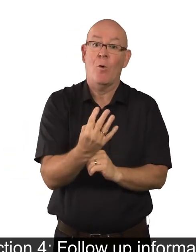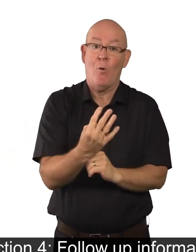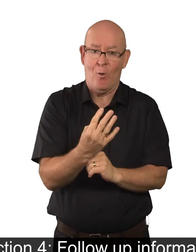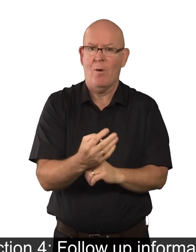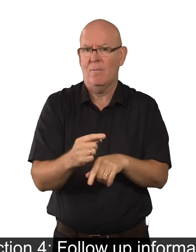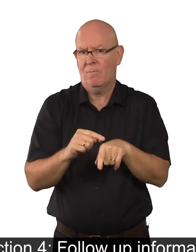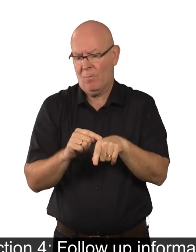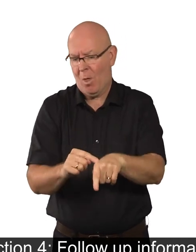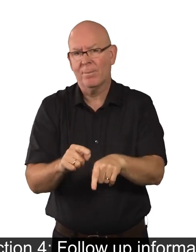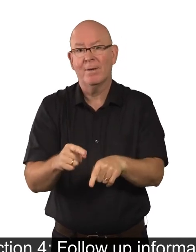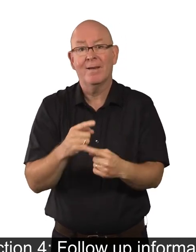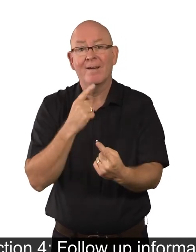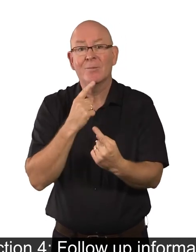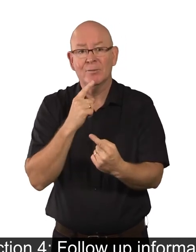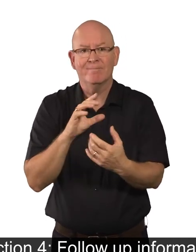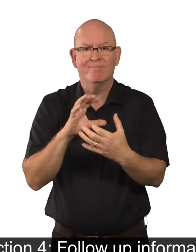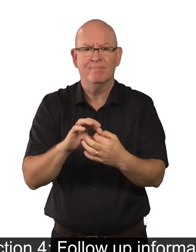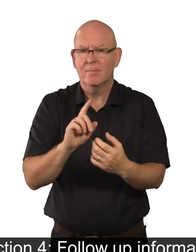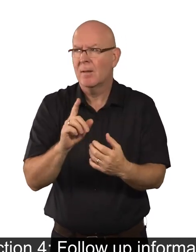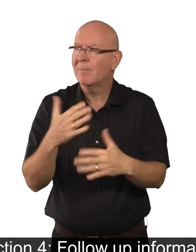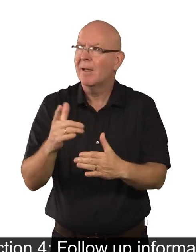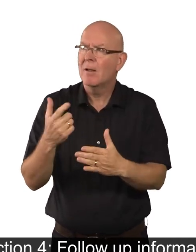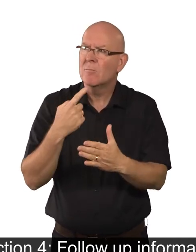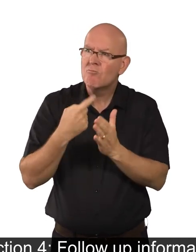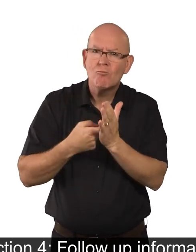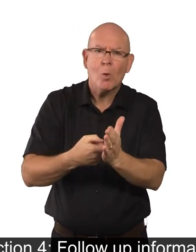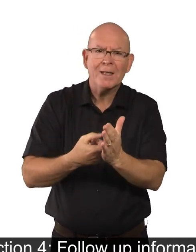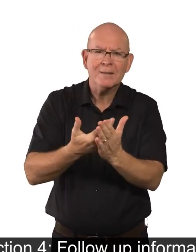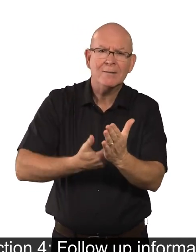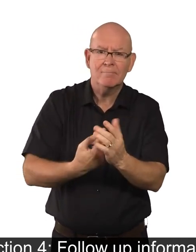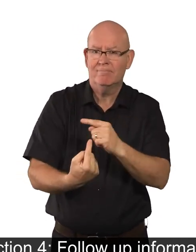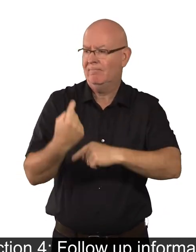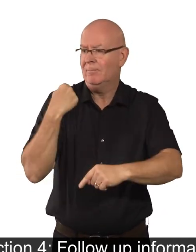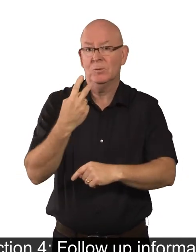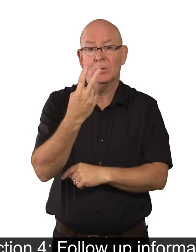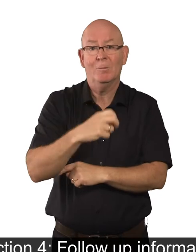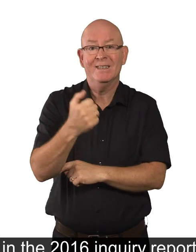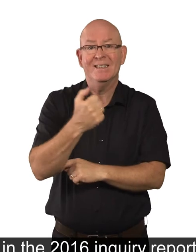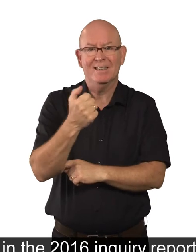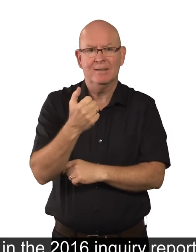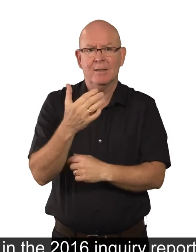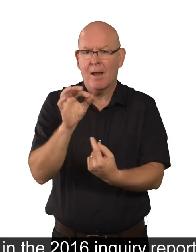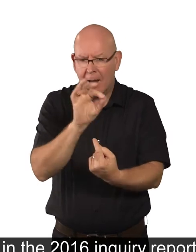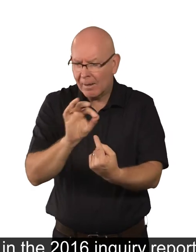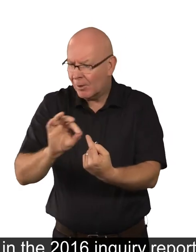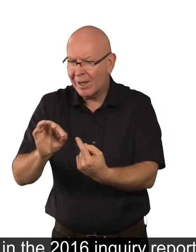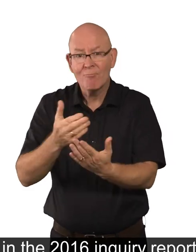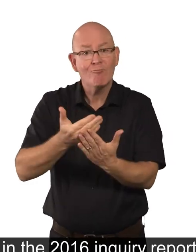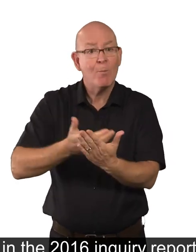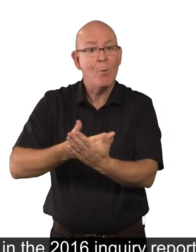4 Follow-up information on recommendations in the 2016 Inquiry